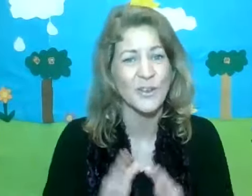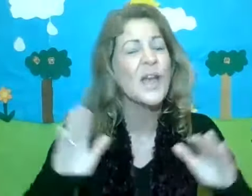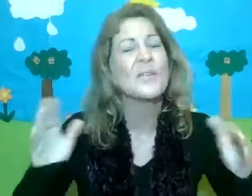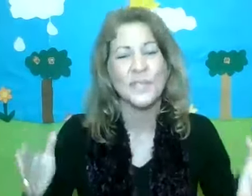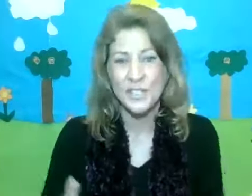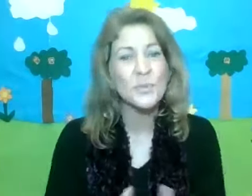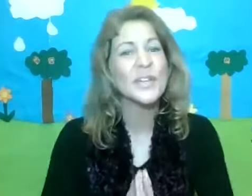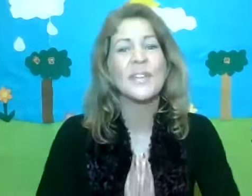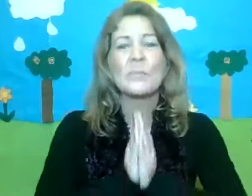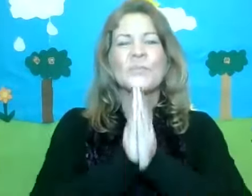Just breathe.